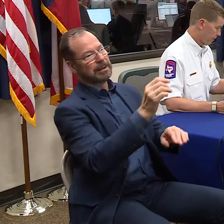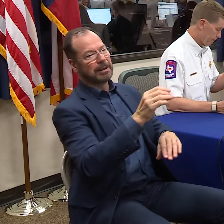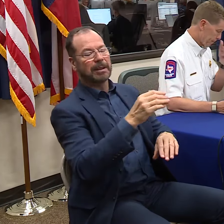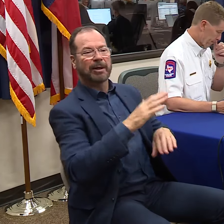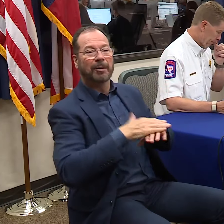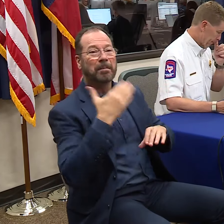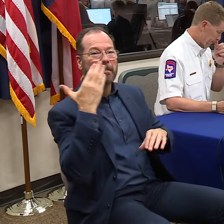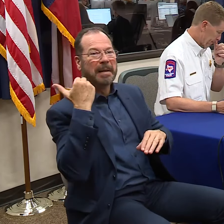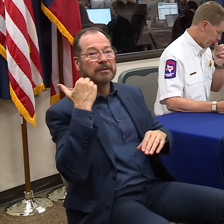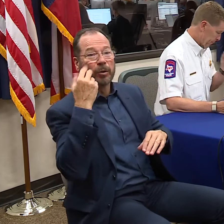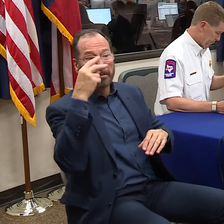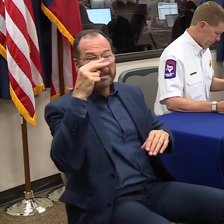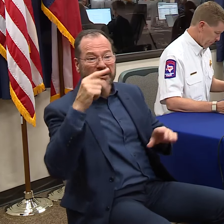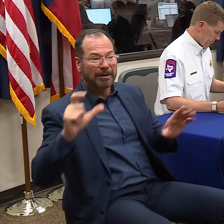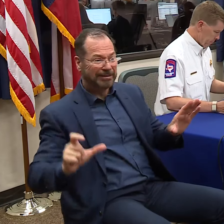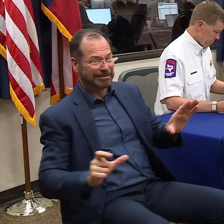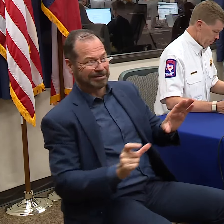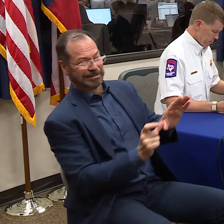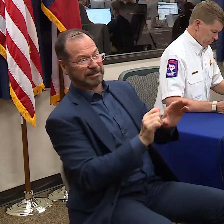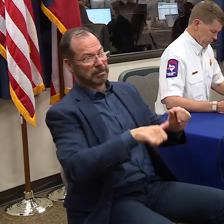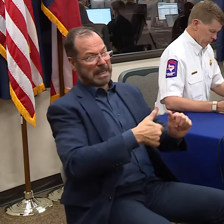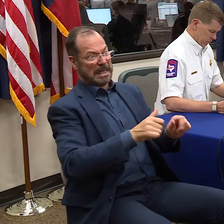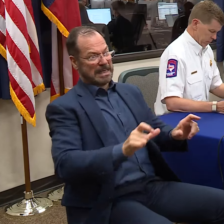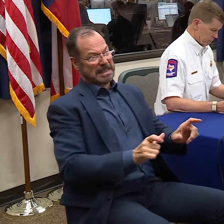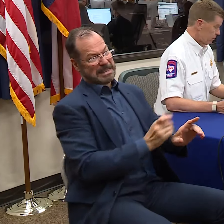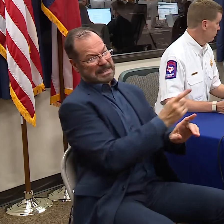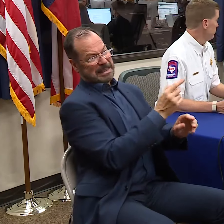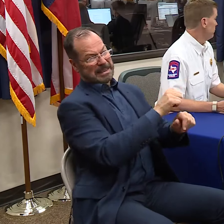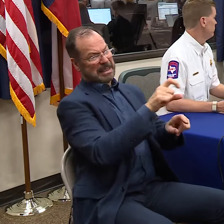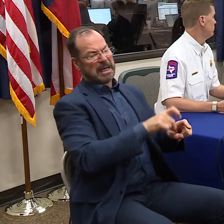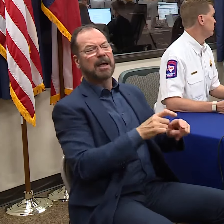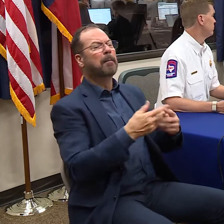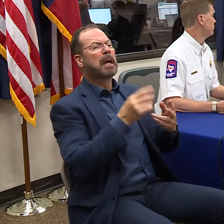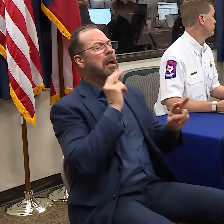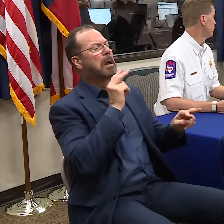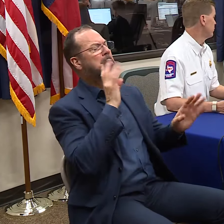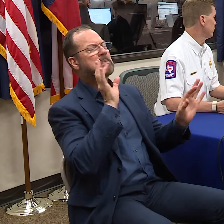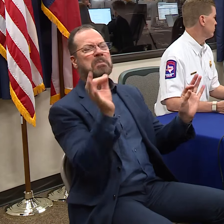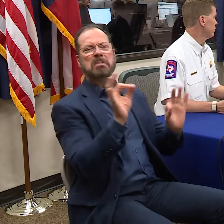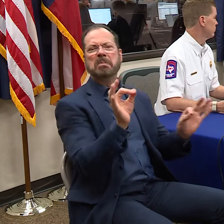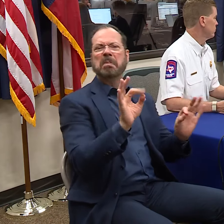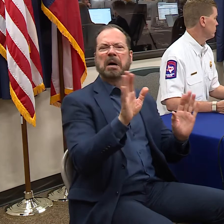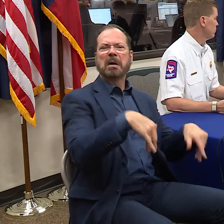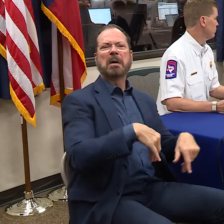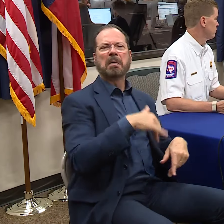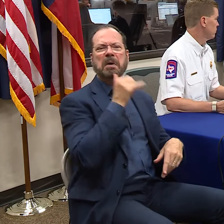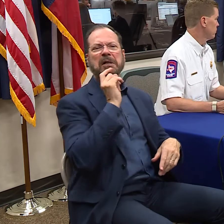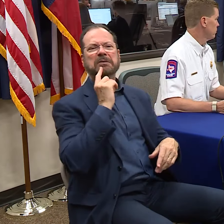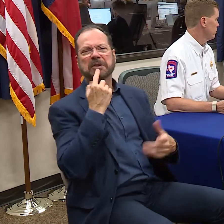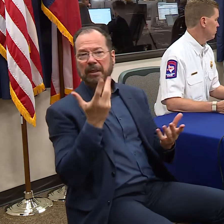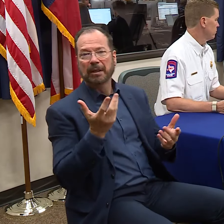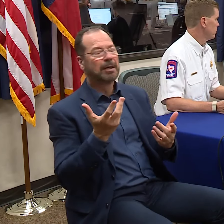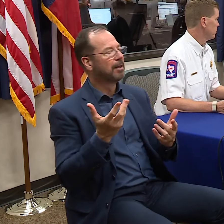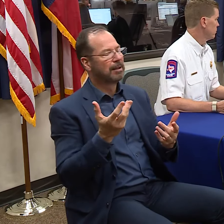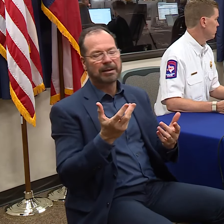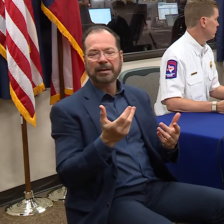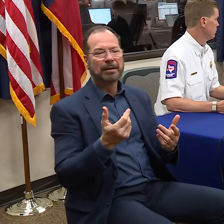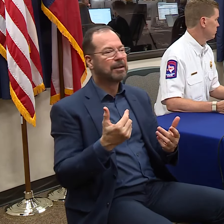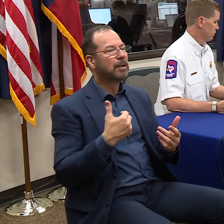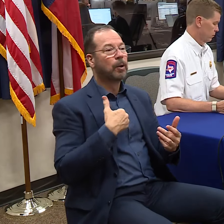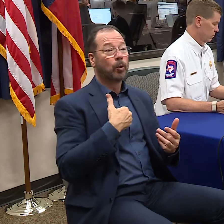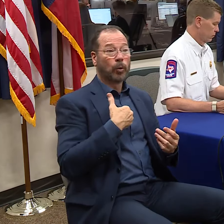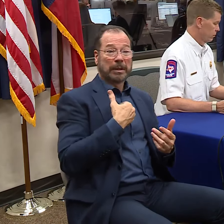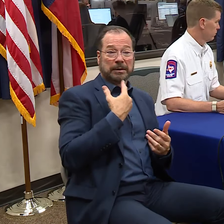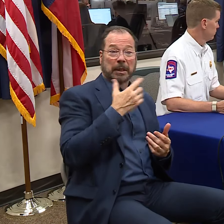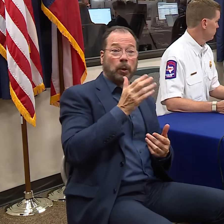Peninsula and kind of come in the back door, a lot of people aren't watching it as much, and they don't take them as seriously. So we're not suggesting that